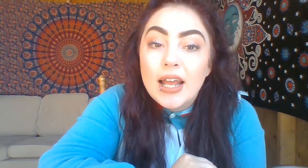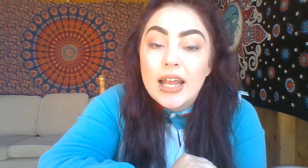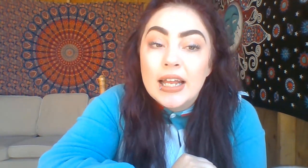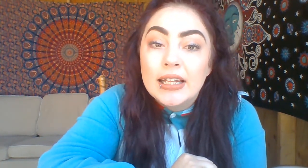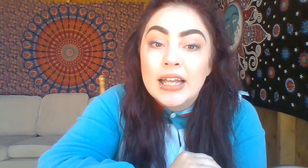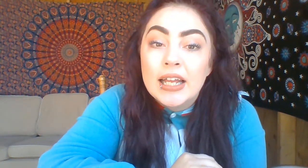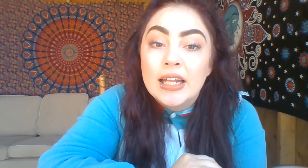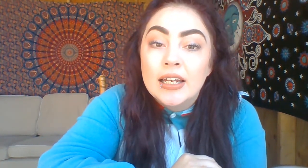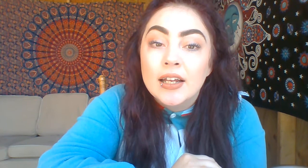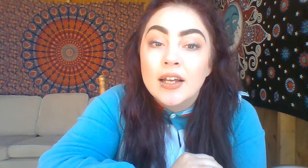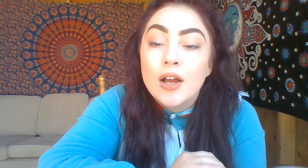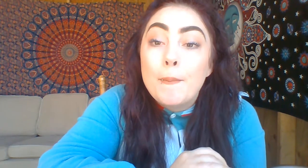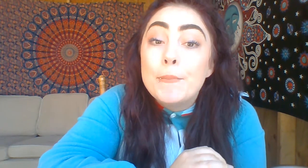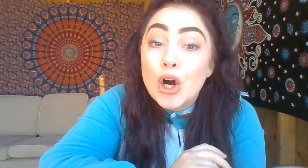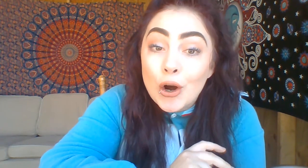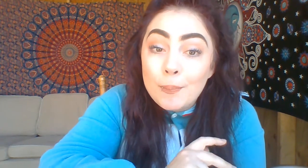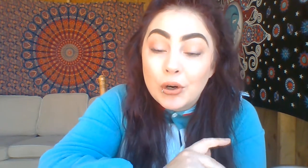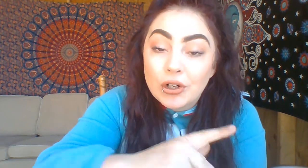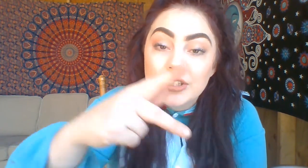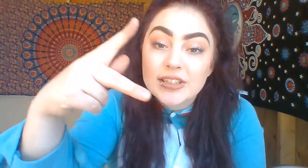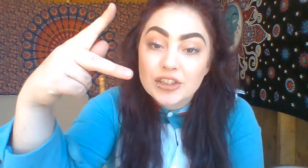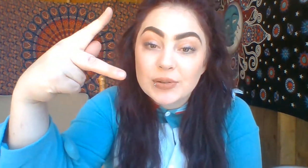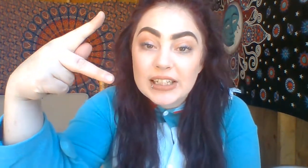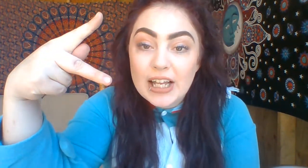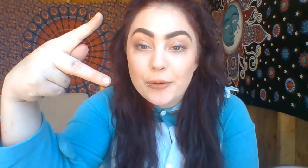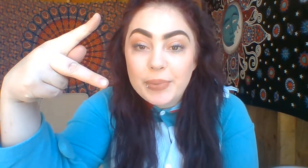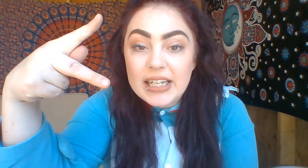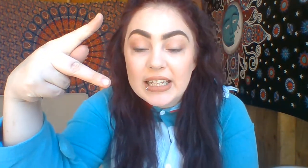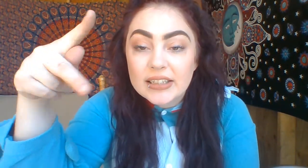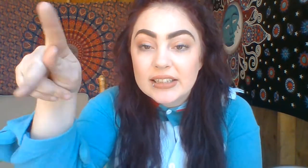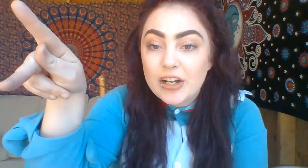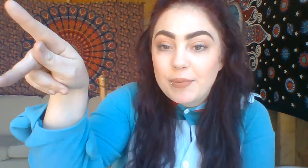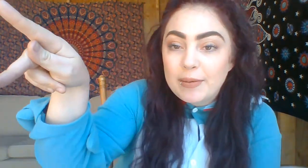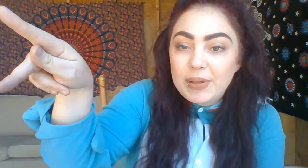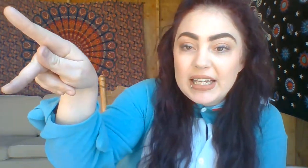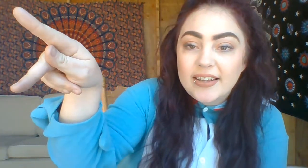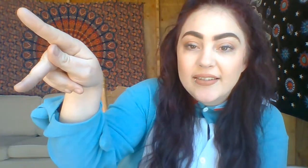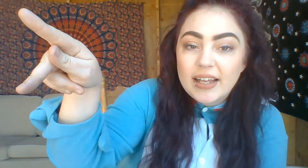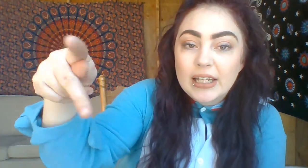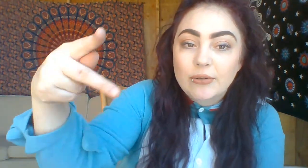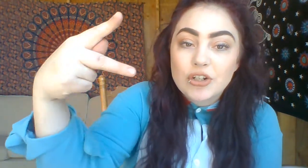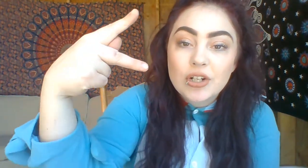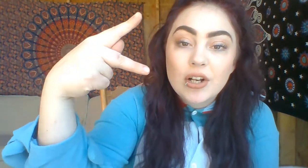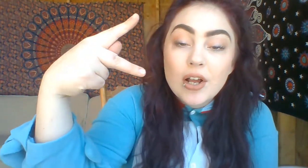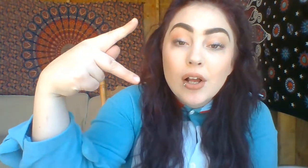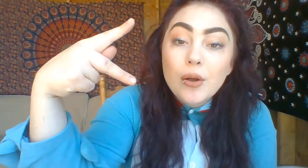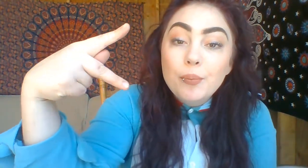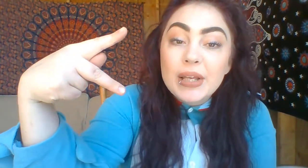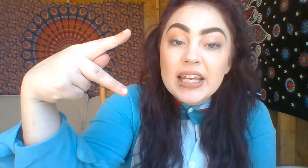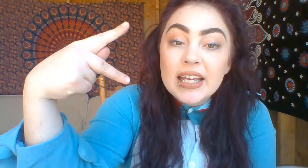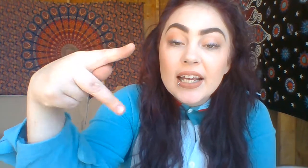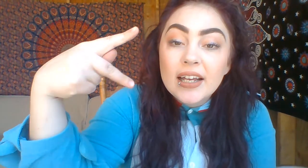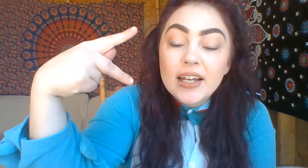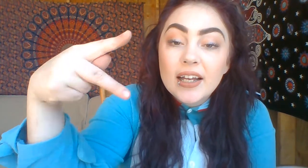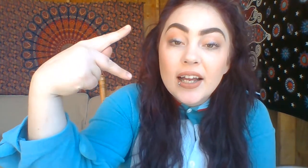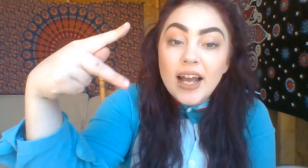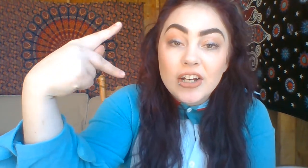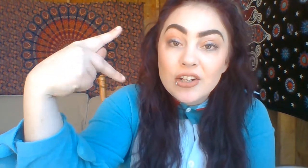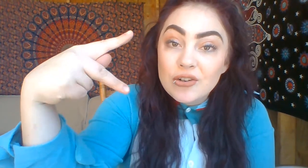And then purple starts with the letter P. This is how you make P in sign language. P. And you